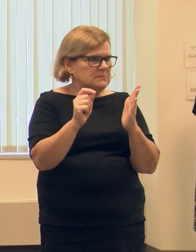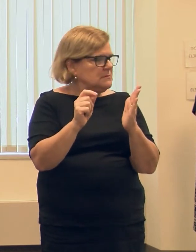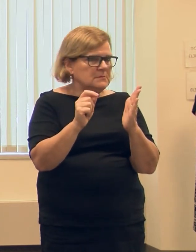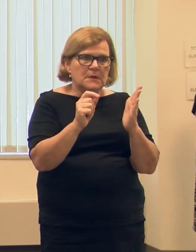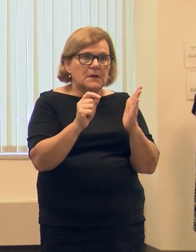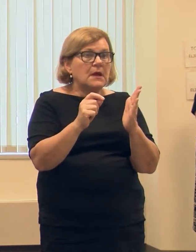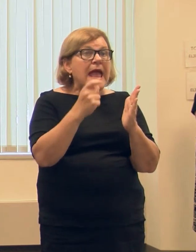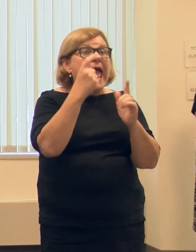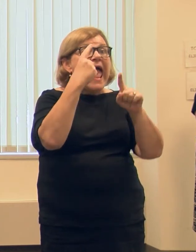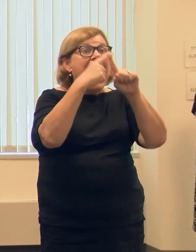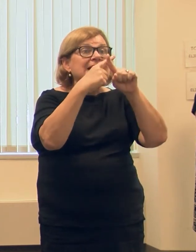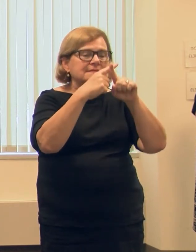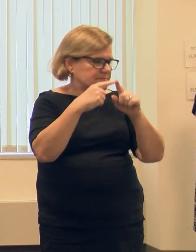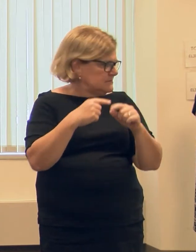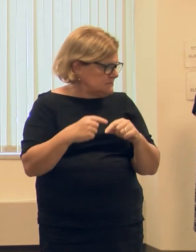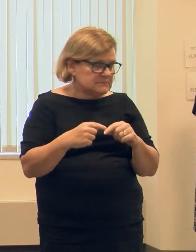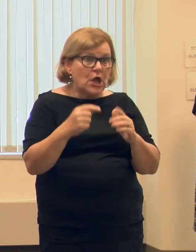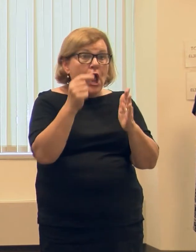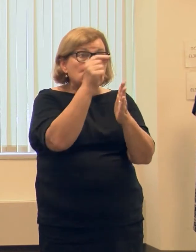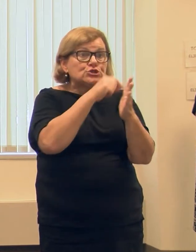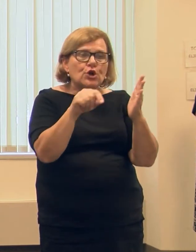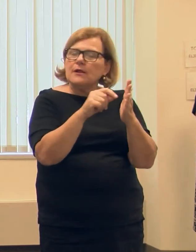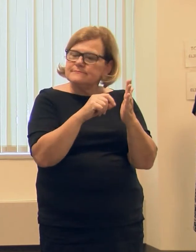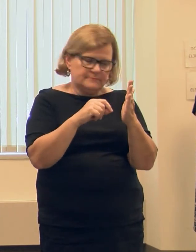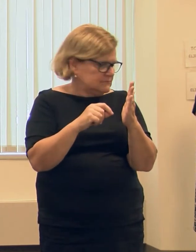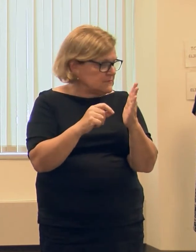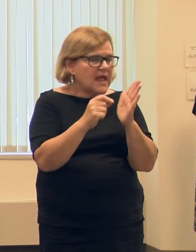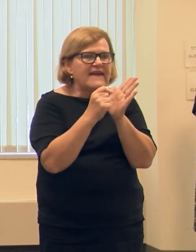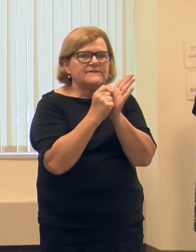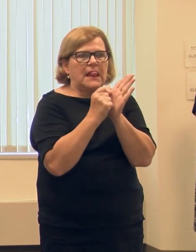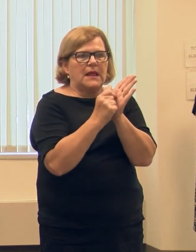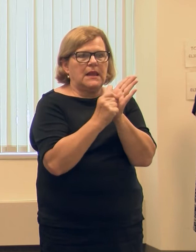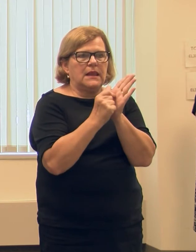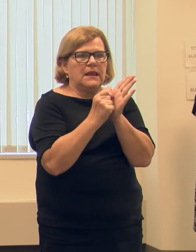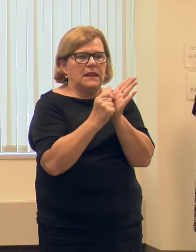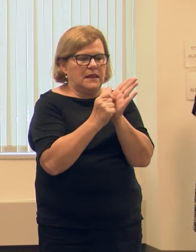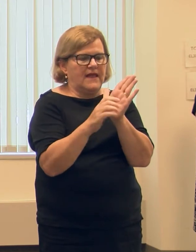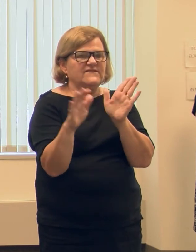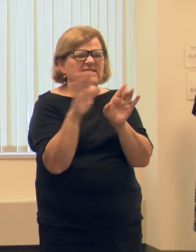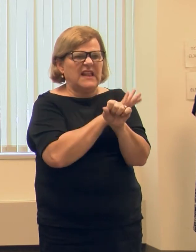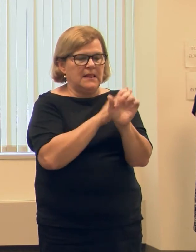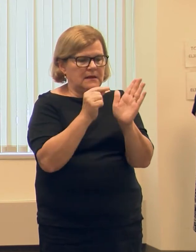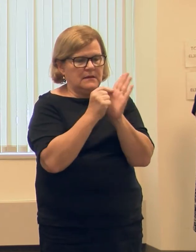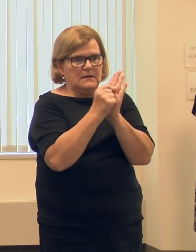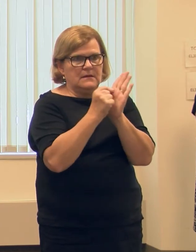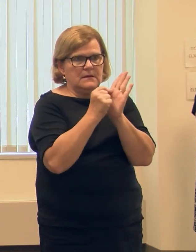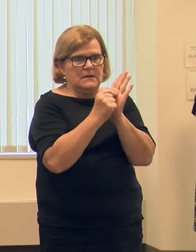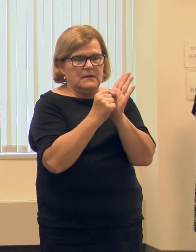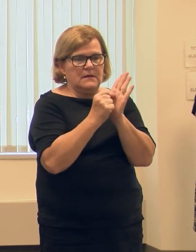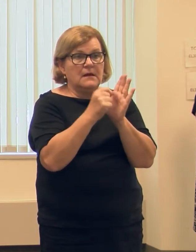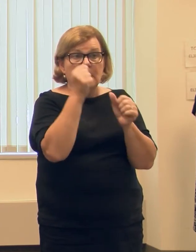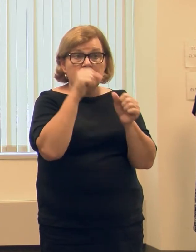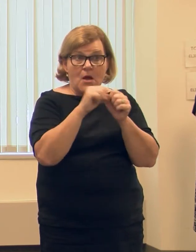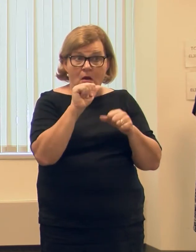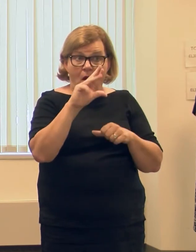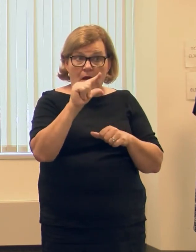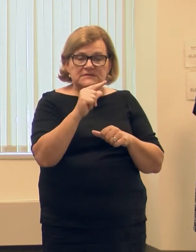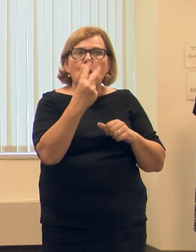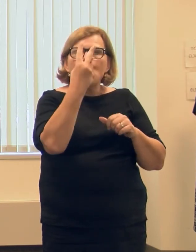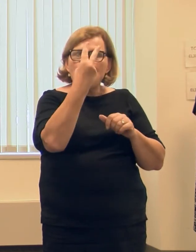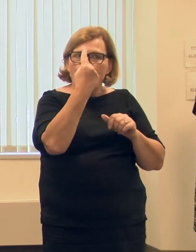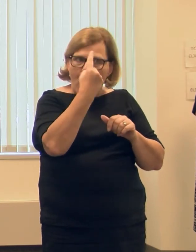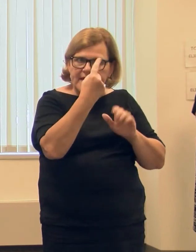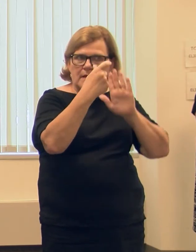Don't use an X. Don't circle your choice. You're going to fill in that box next to your choice. And remember, in August, you can only vote for one